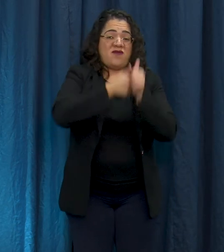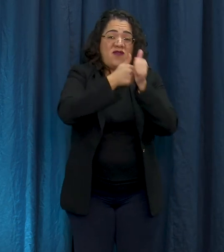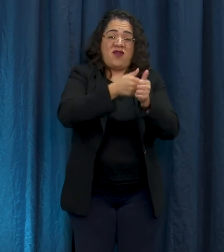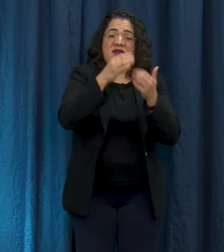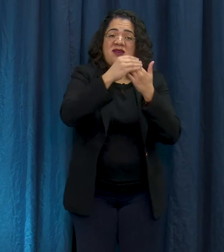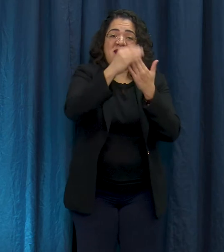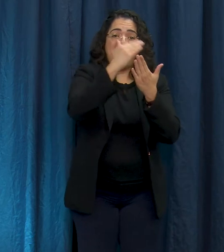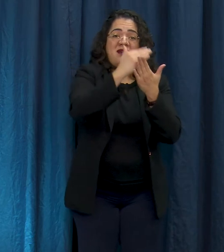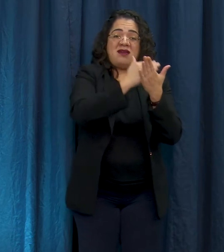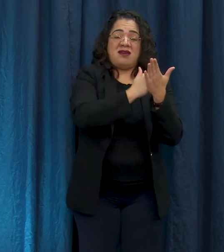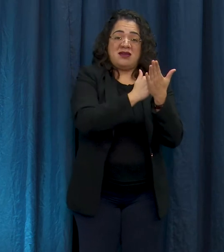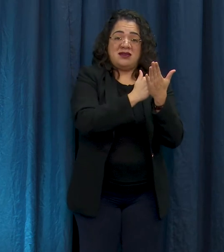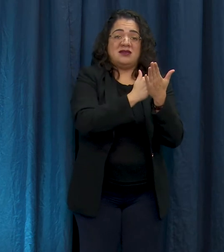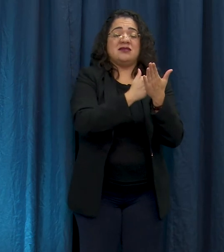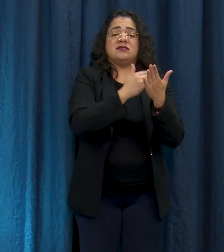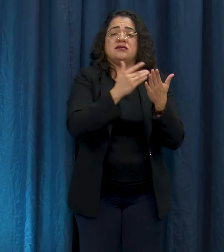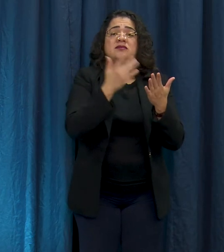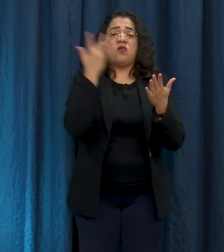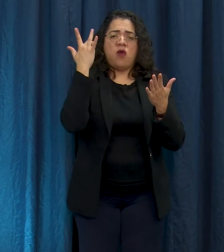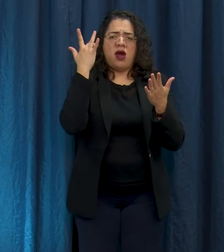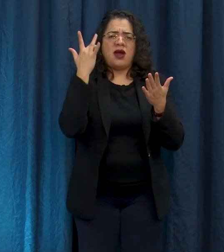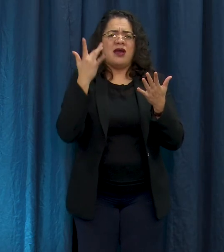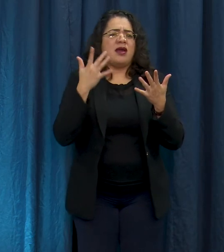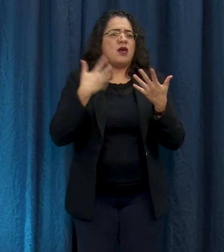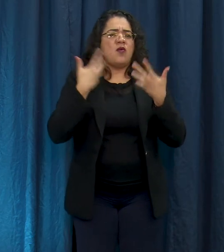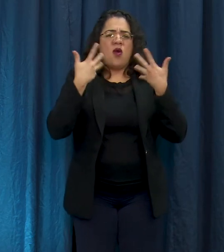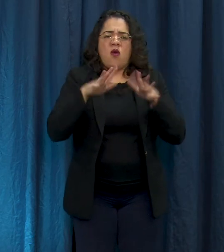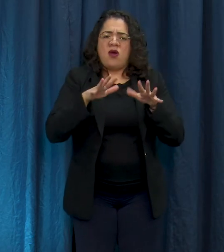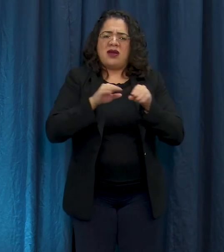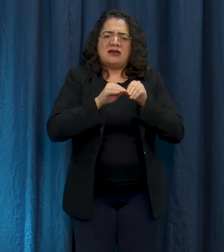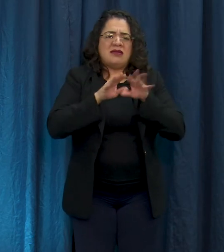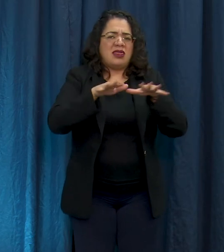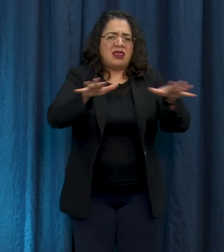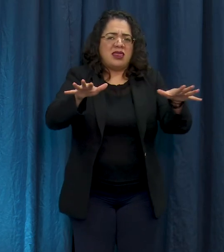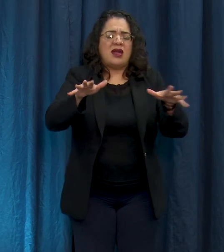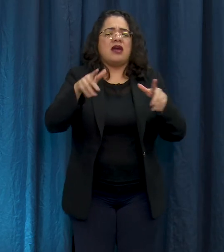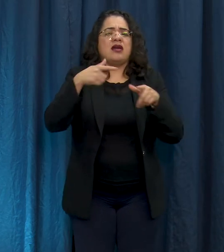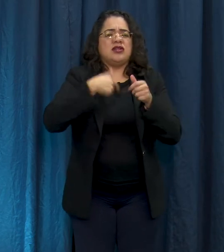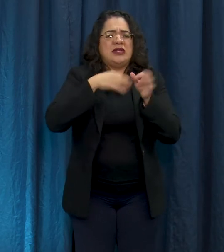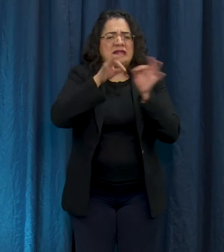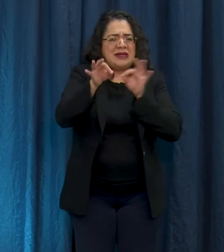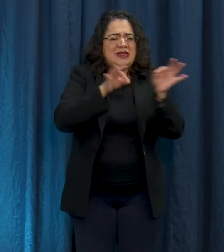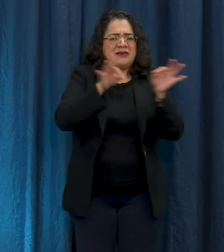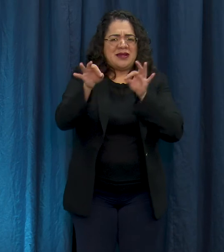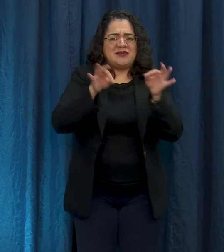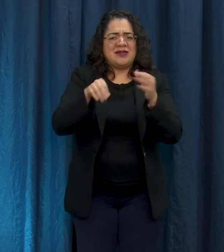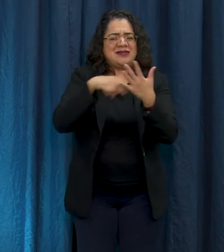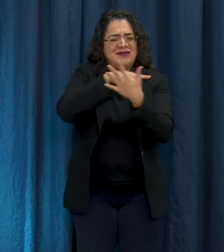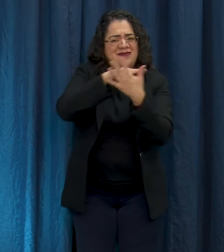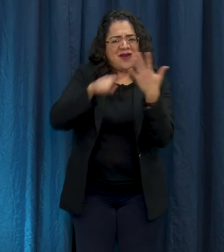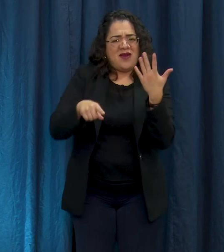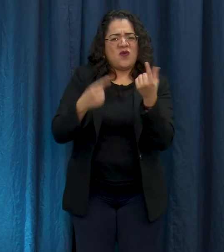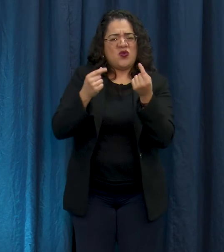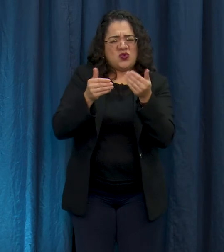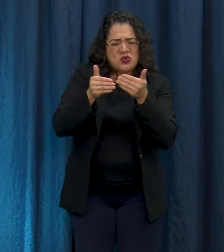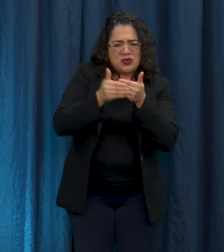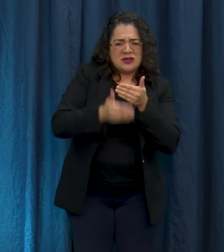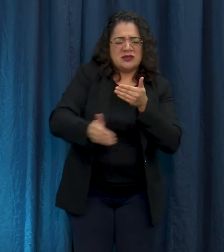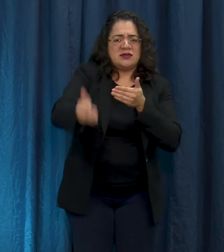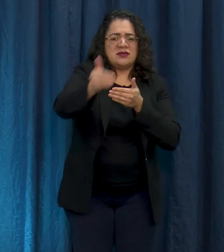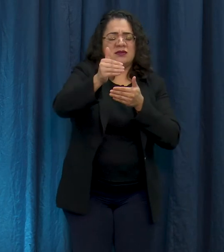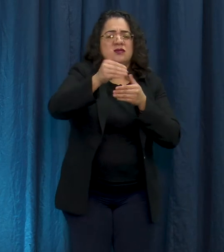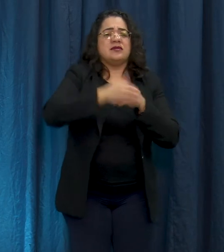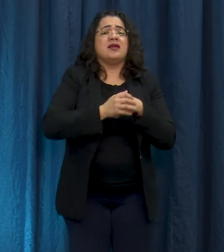mitigación necesarias para cada nuevo caso. eso también dará tiempo para que las instalaciones pueden